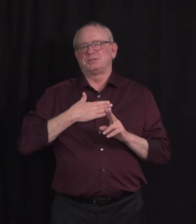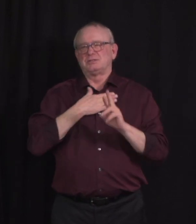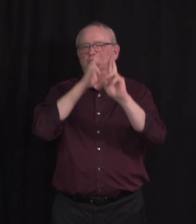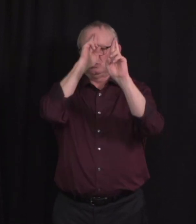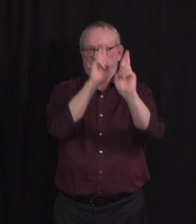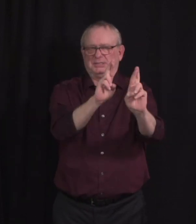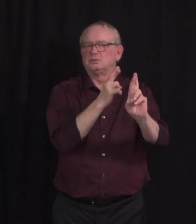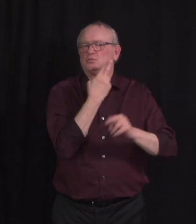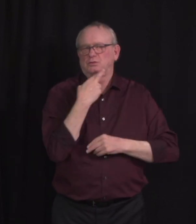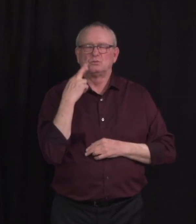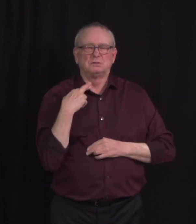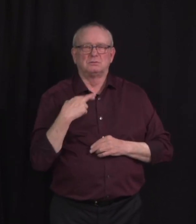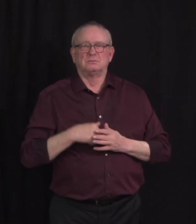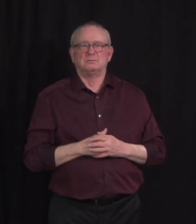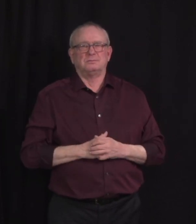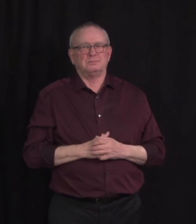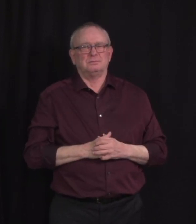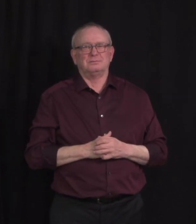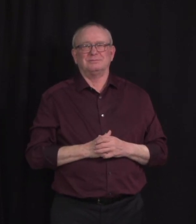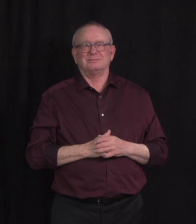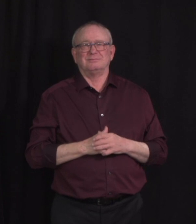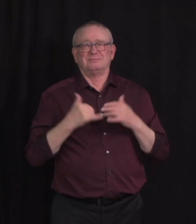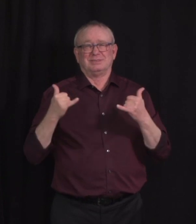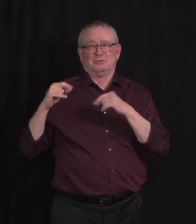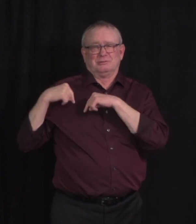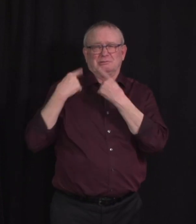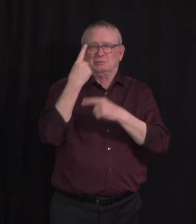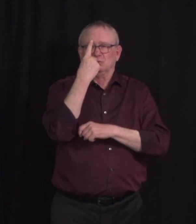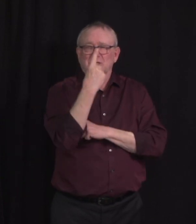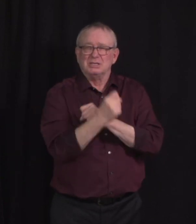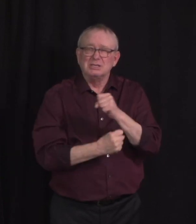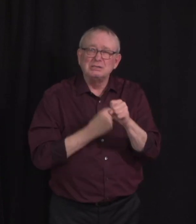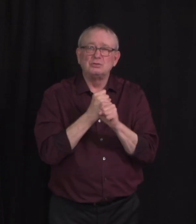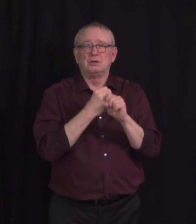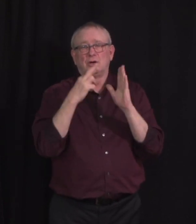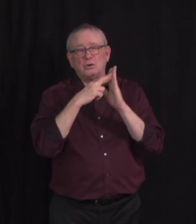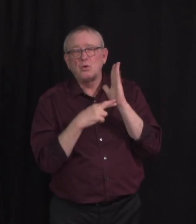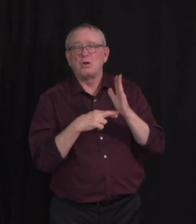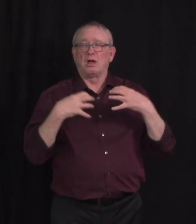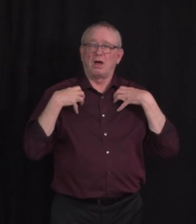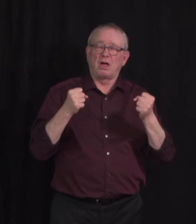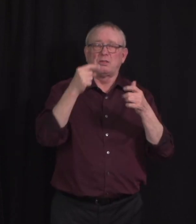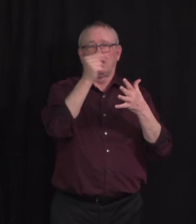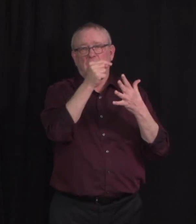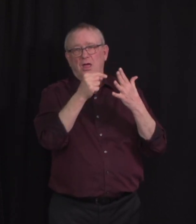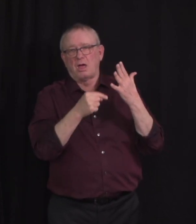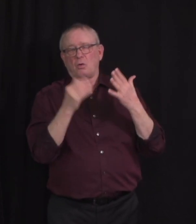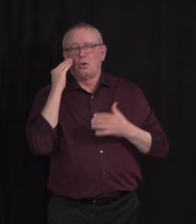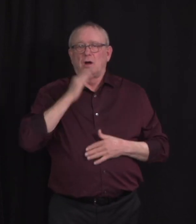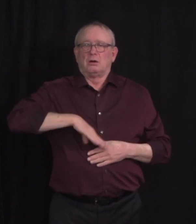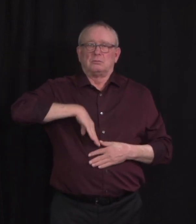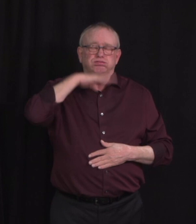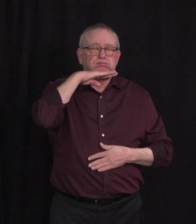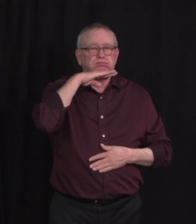A year into the pandemic, I know we are all tired of COVID-19 and the many restrictions that are still necessary to